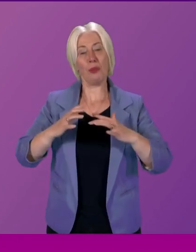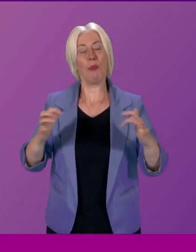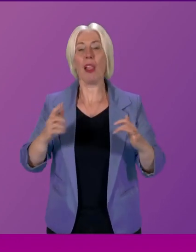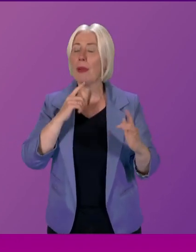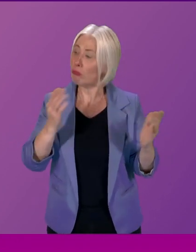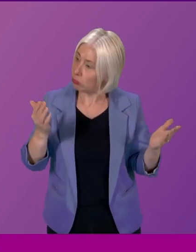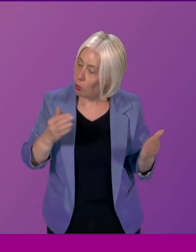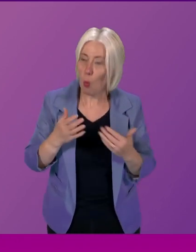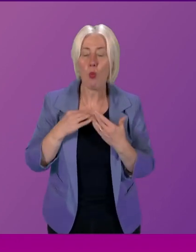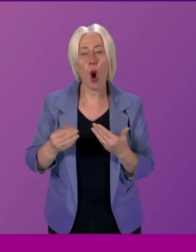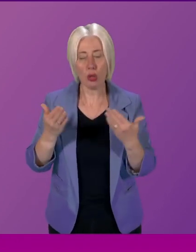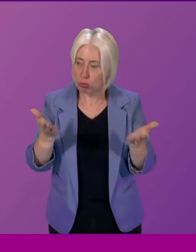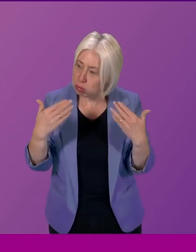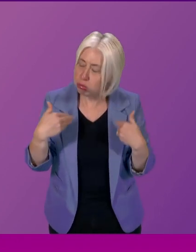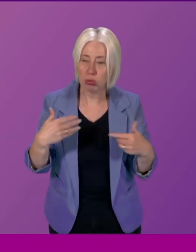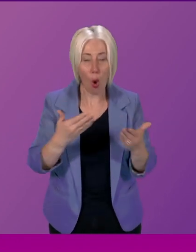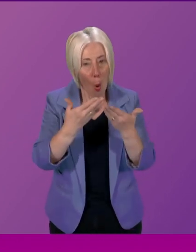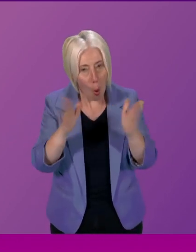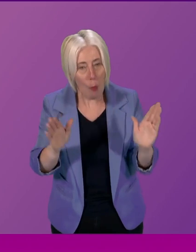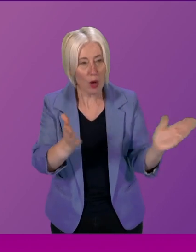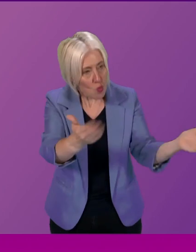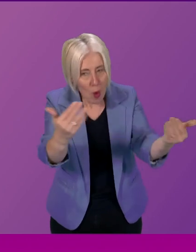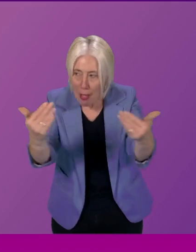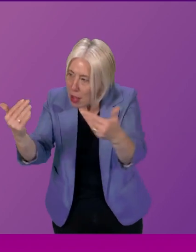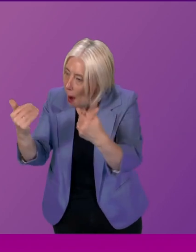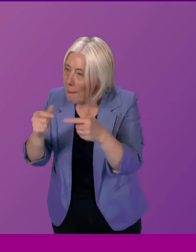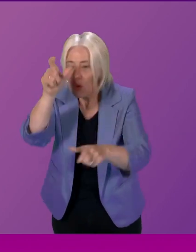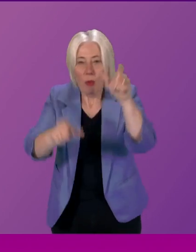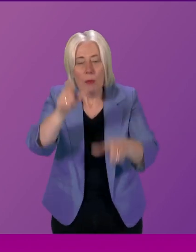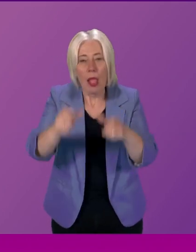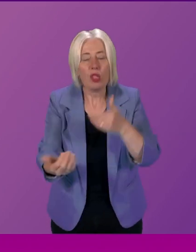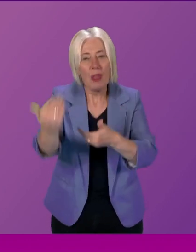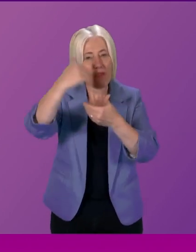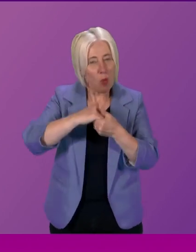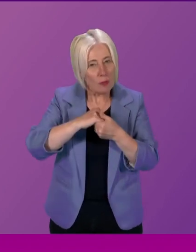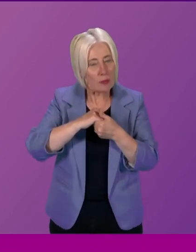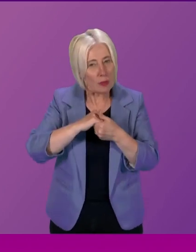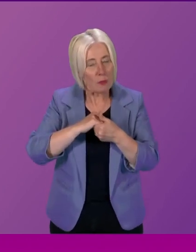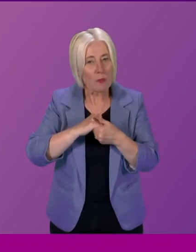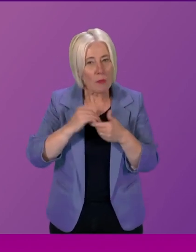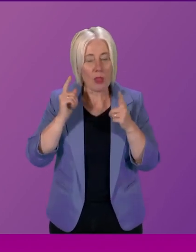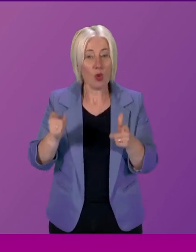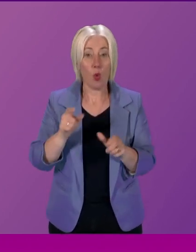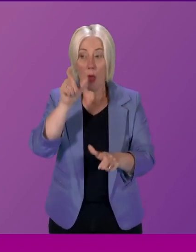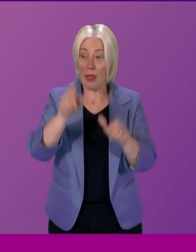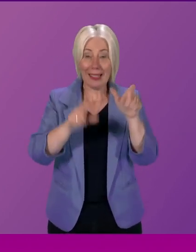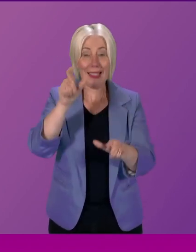welcoming and open to public participation as such it was and is to be welcomed that the citizens participation was added